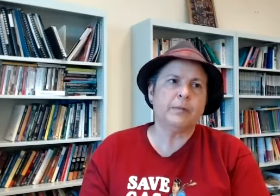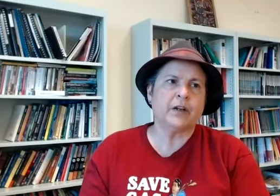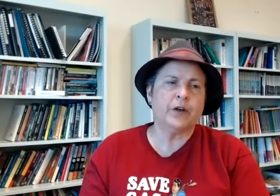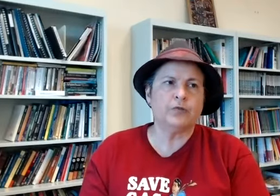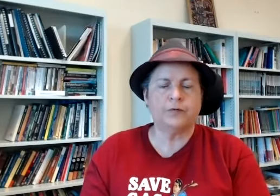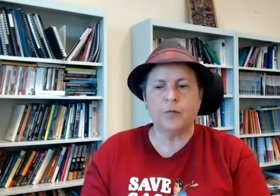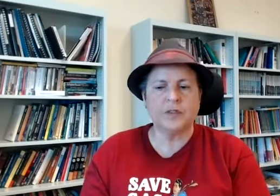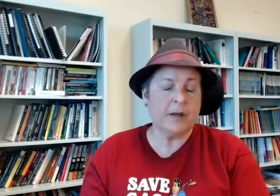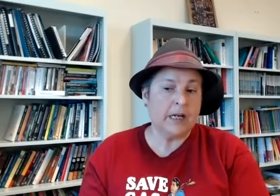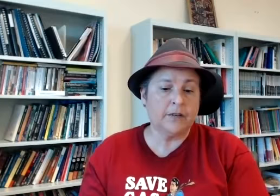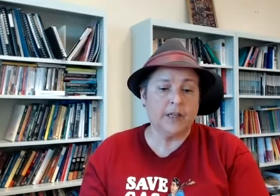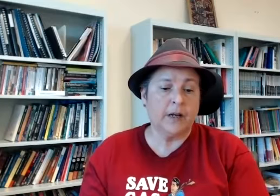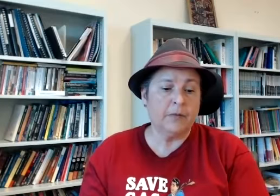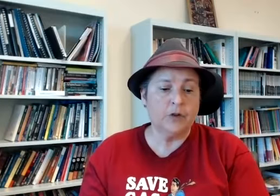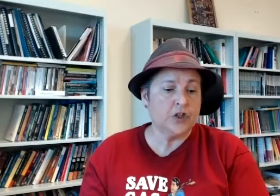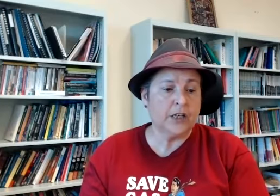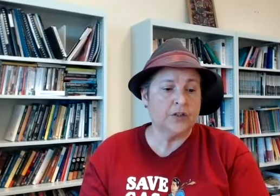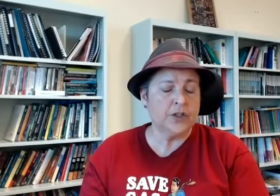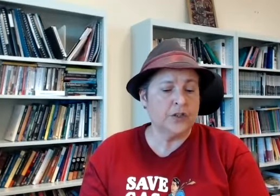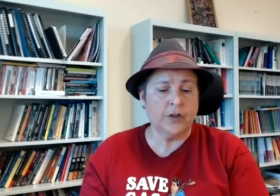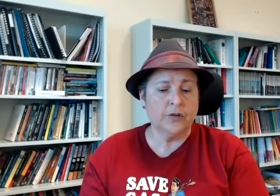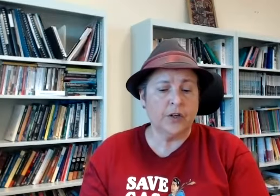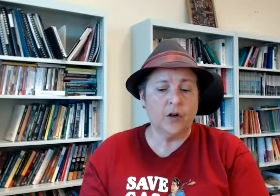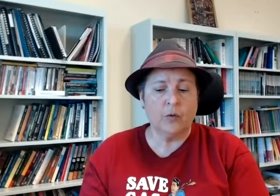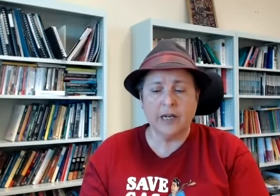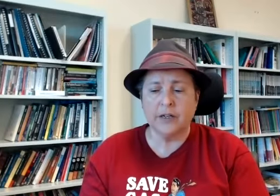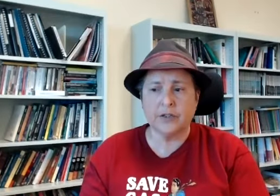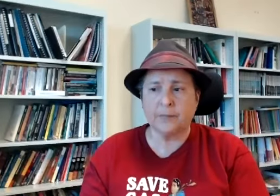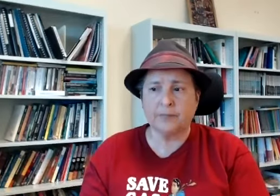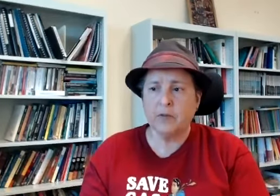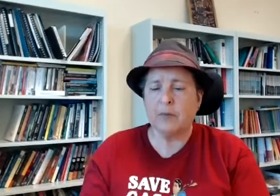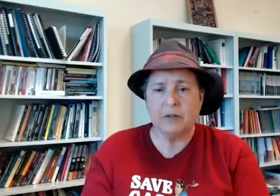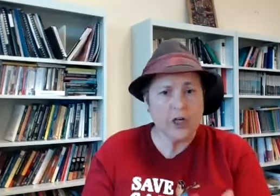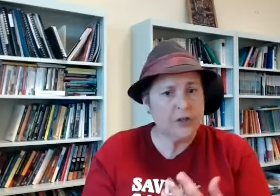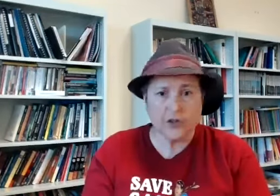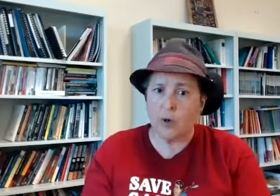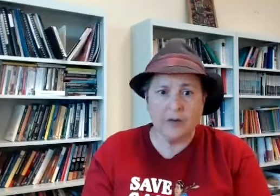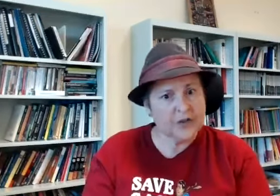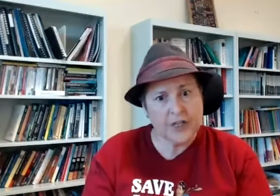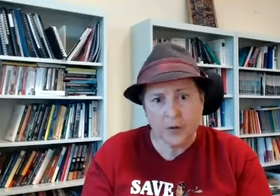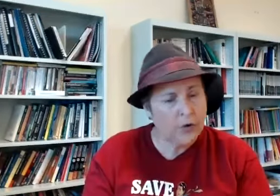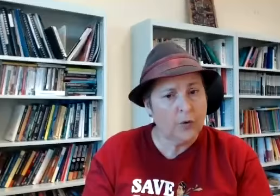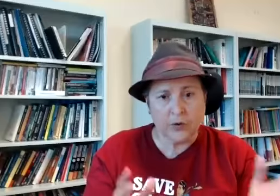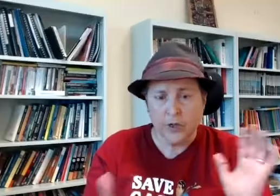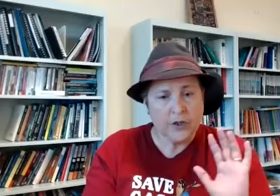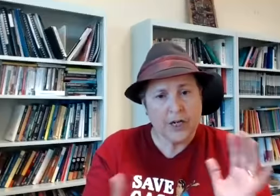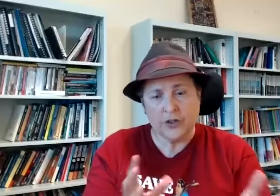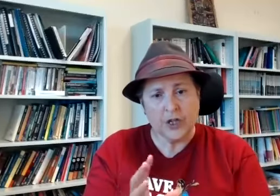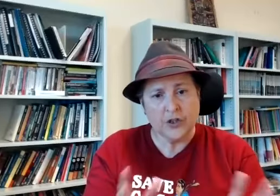about going to a performance about anything um if you're challenged and you know you go away and it um maybe changes your way of seeing the world or changes your